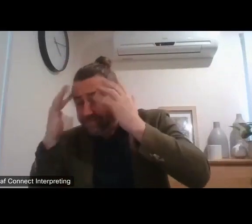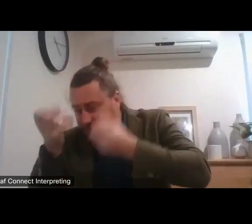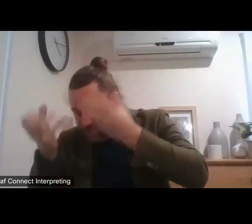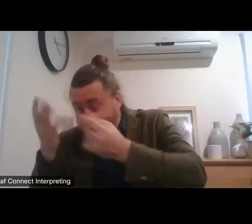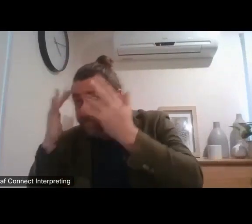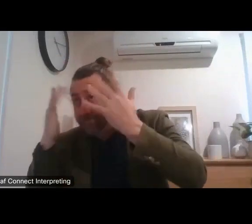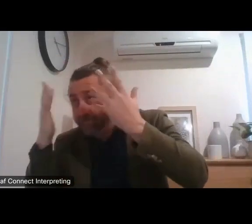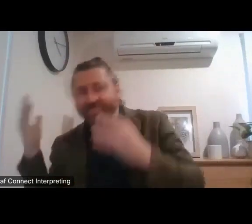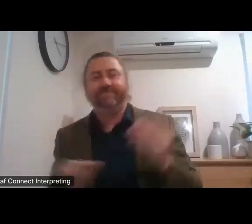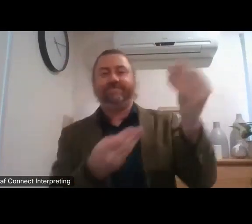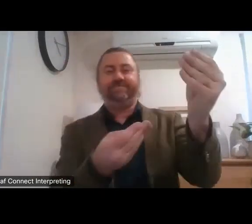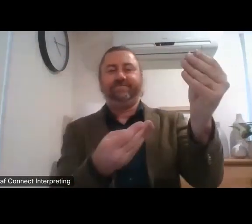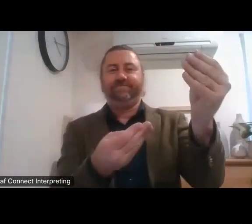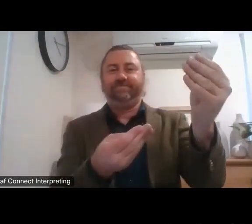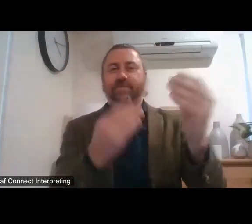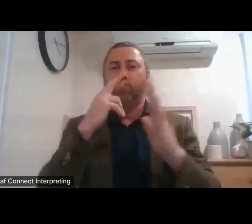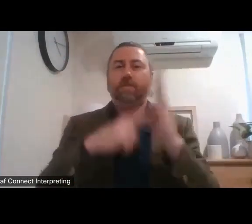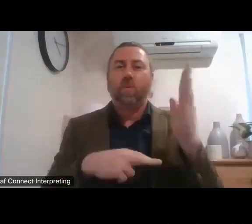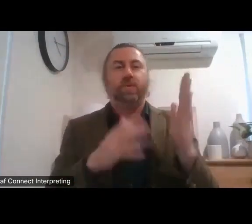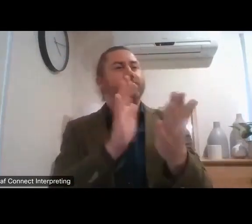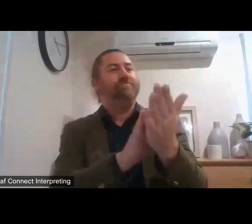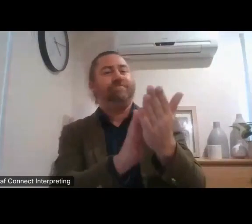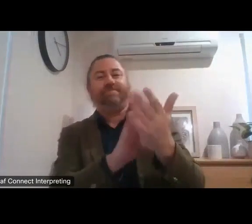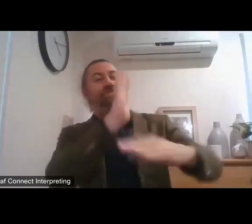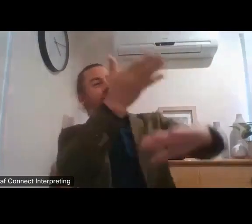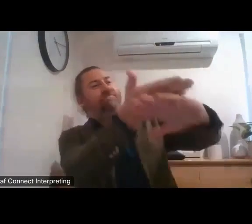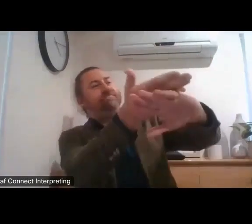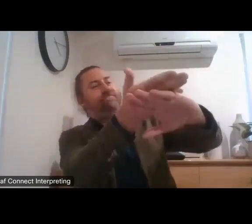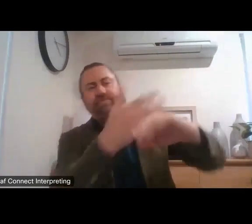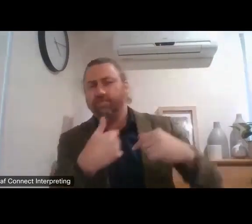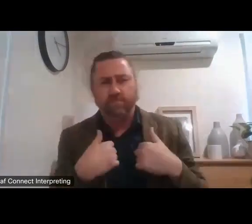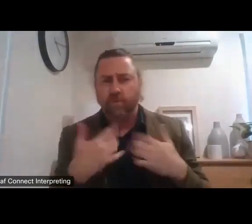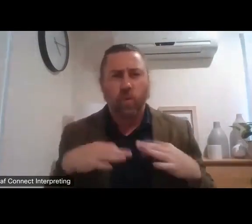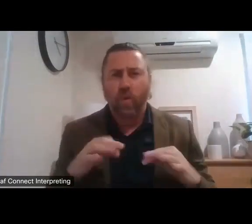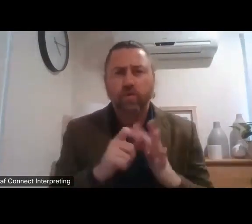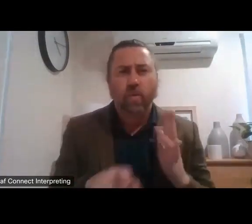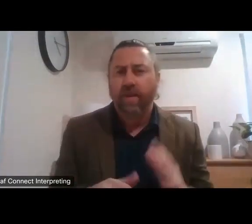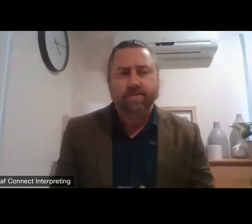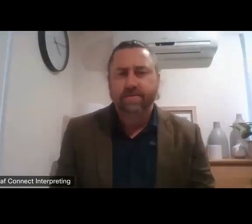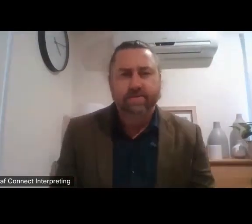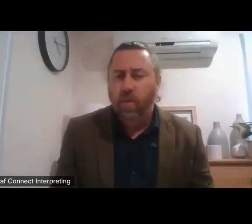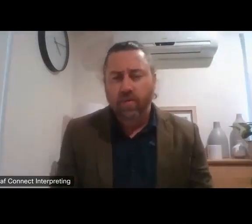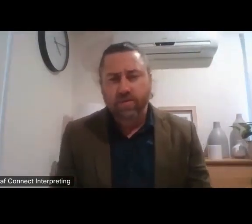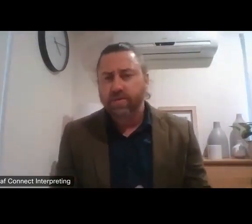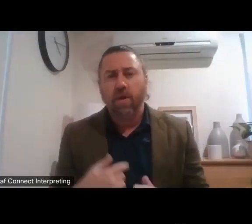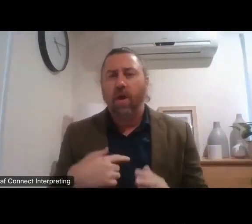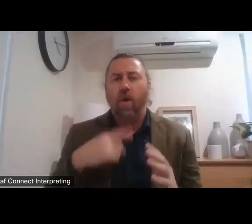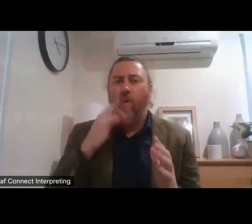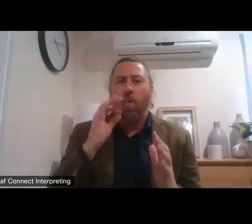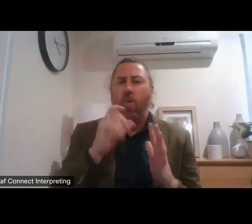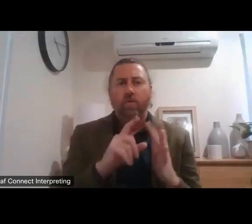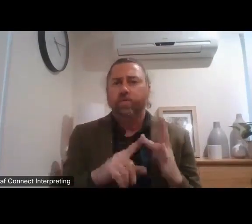2 000 page report that gets put on a shelf um nor are we going to do all the right things